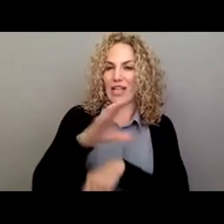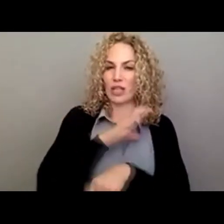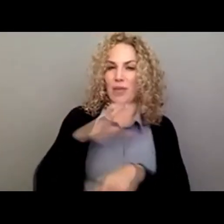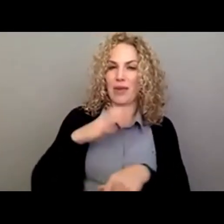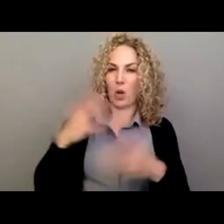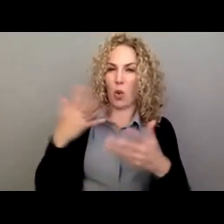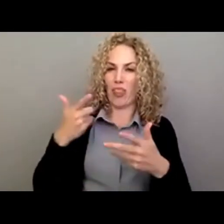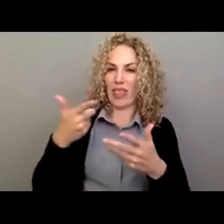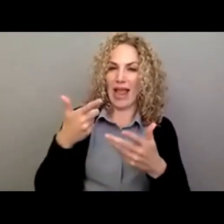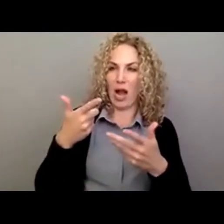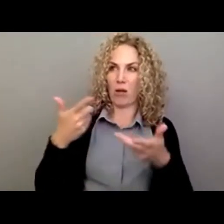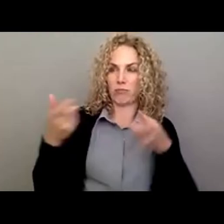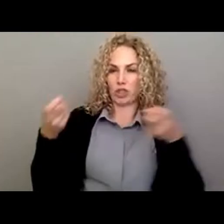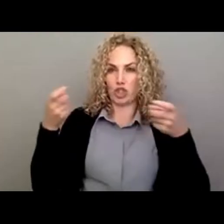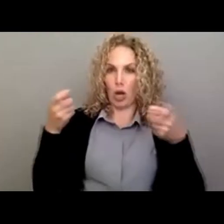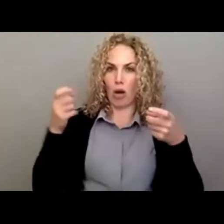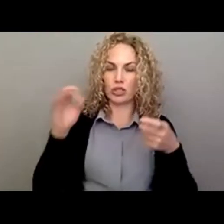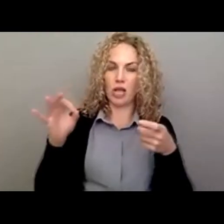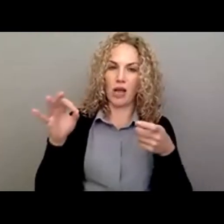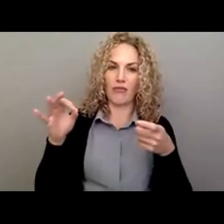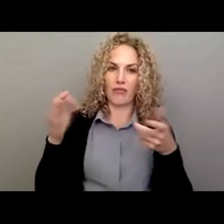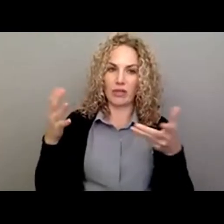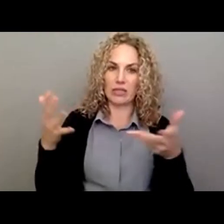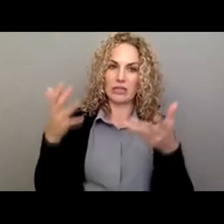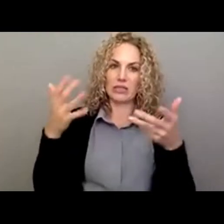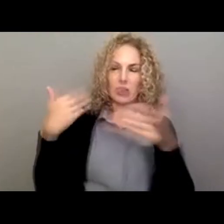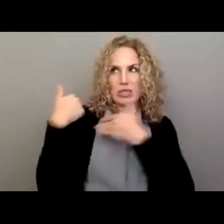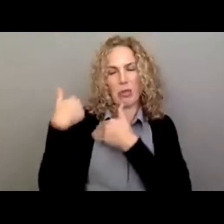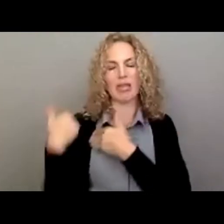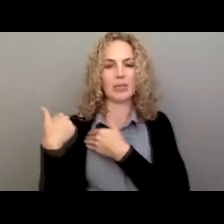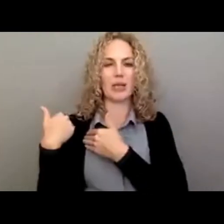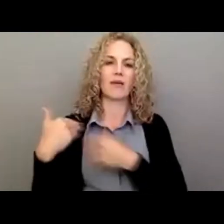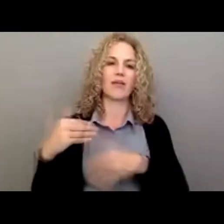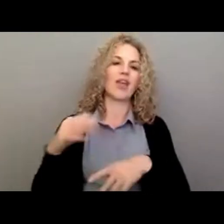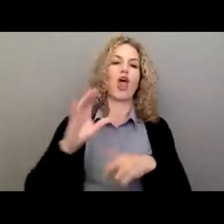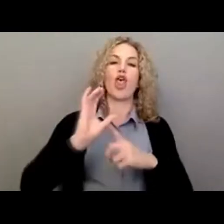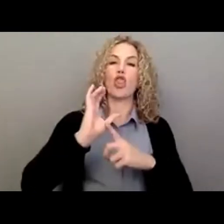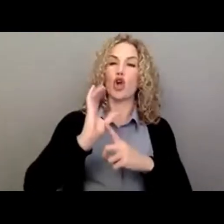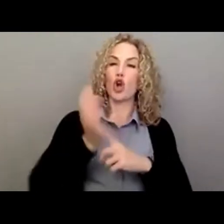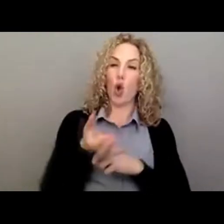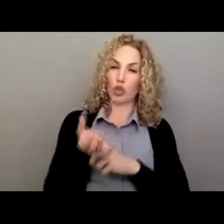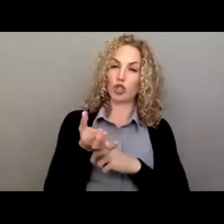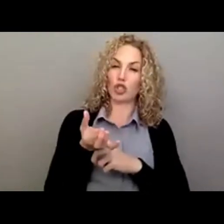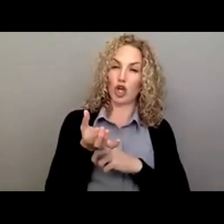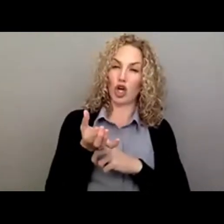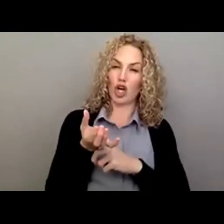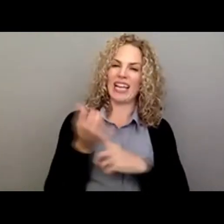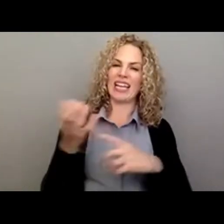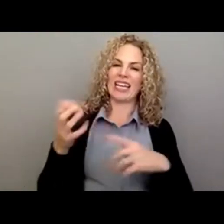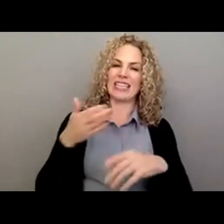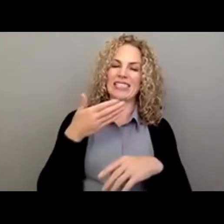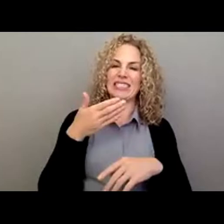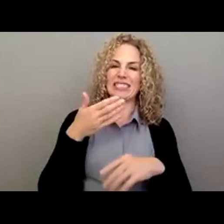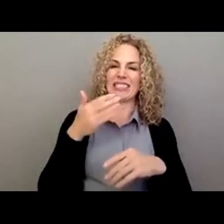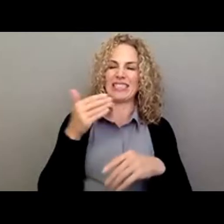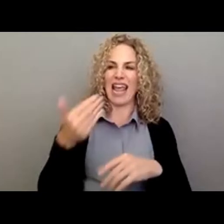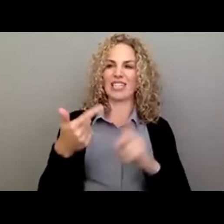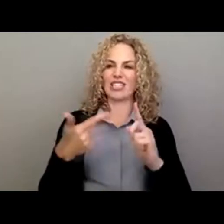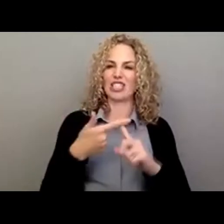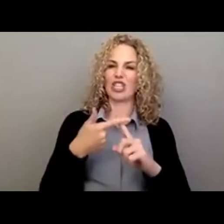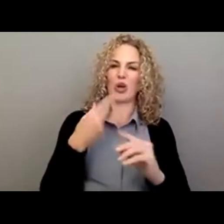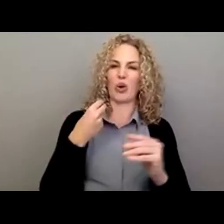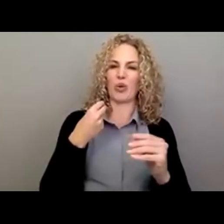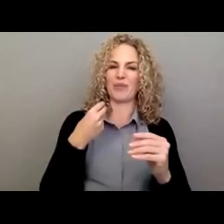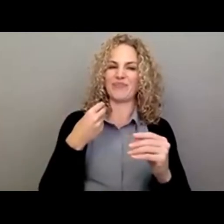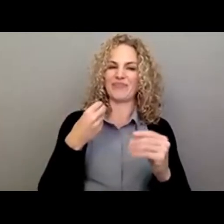I also made the comment that culture eats strategy for lunch. And I think that the thing that I've